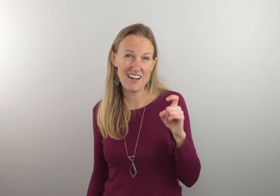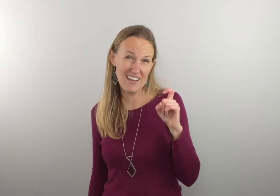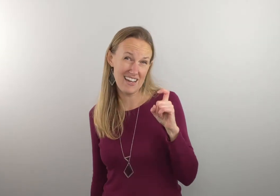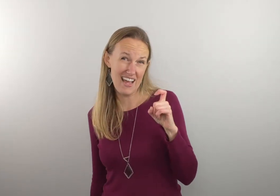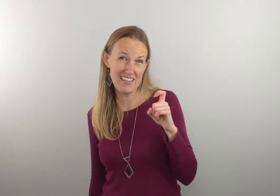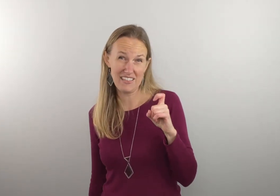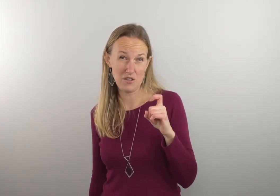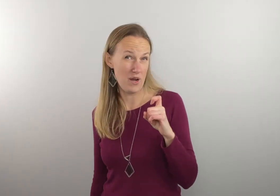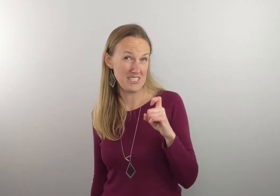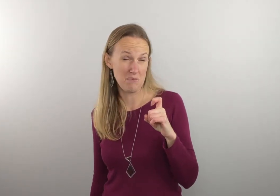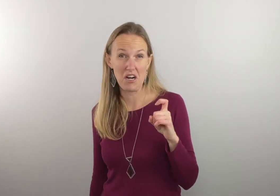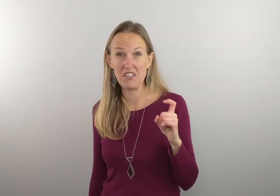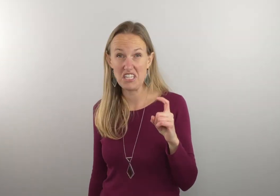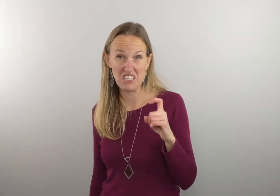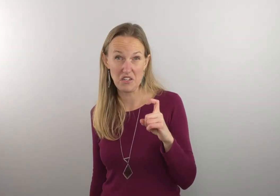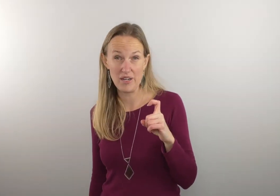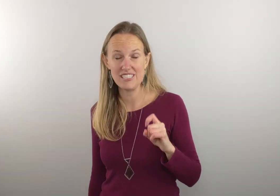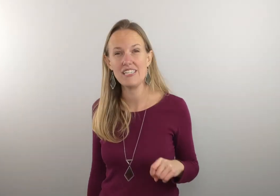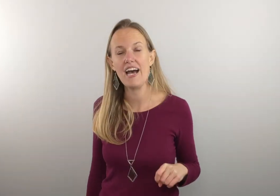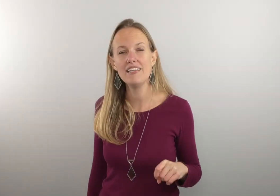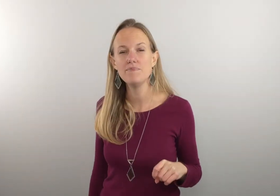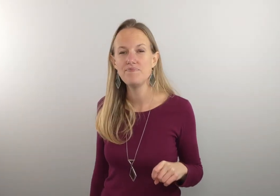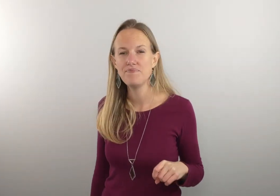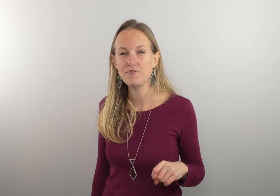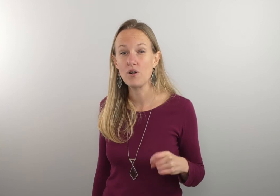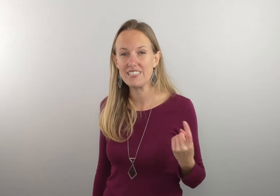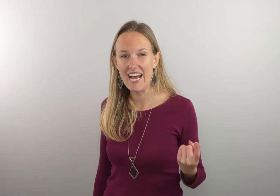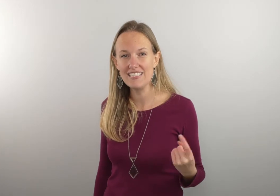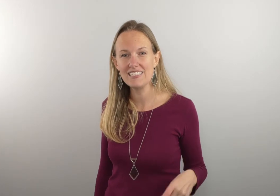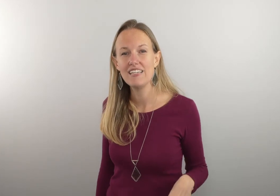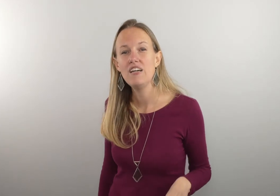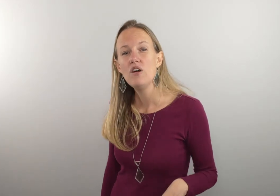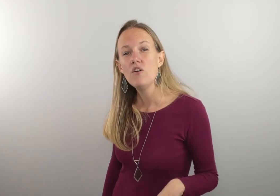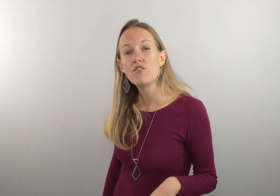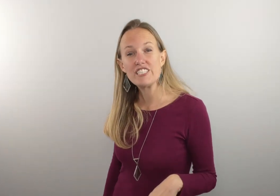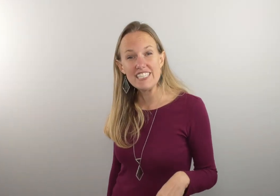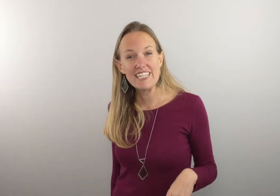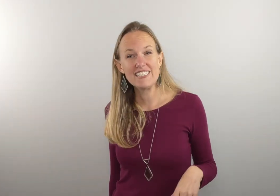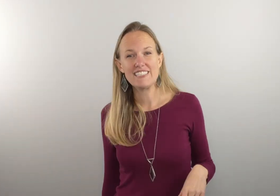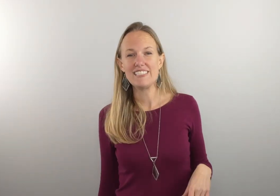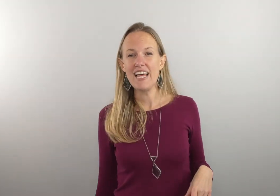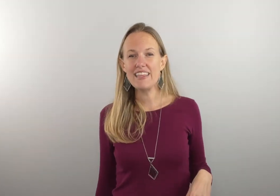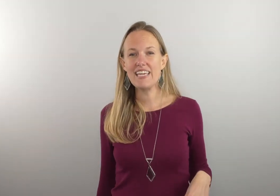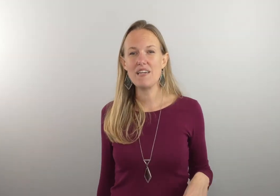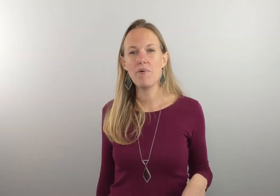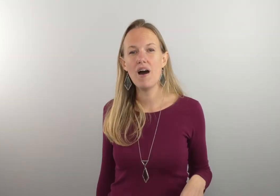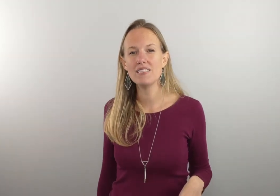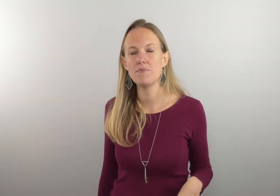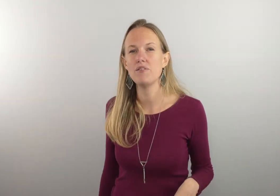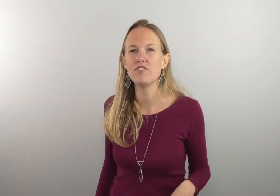I kind of add like the question mark because that's like a question to add or to ask for Jesus there's nothing impossible for